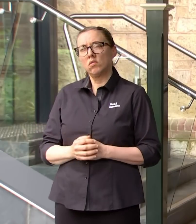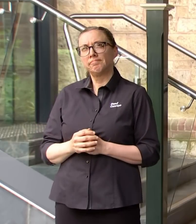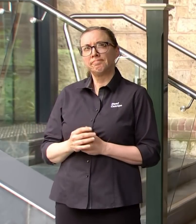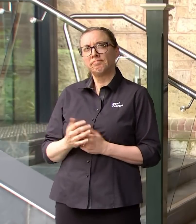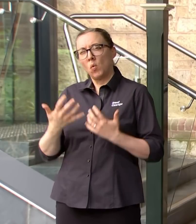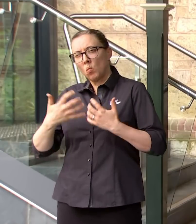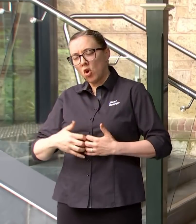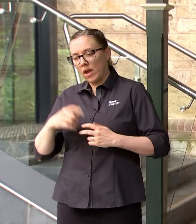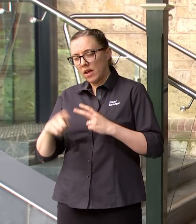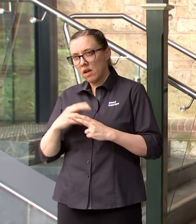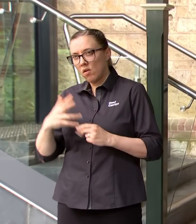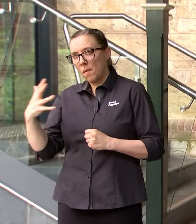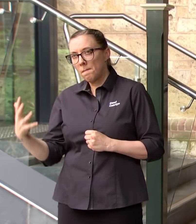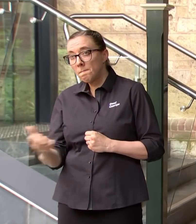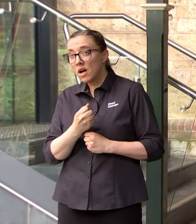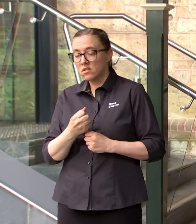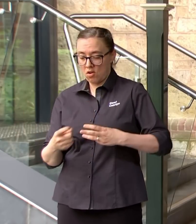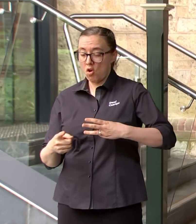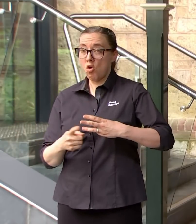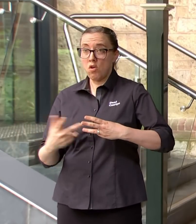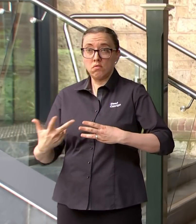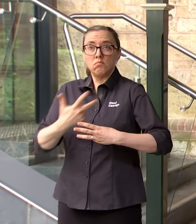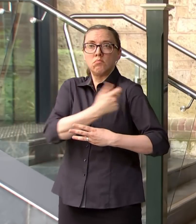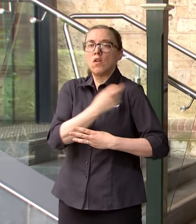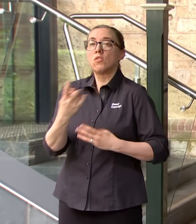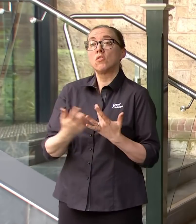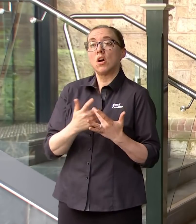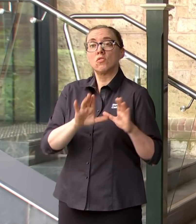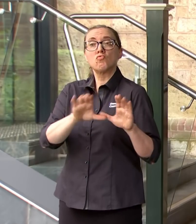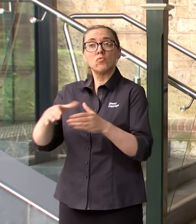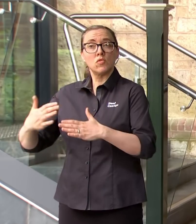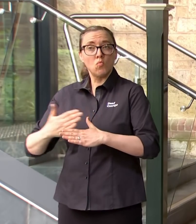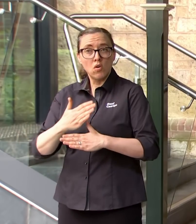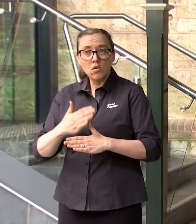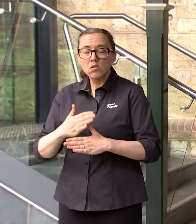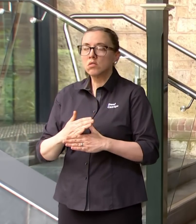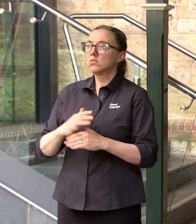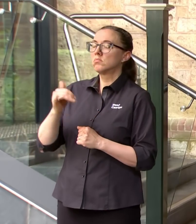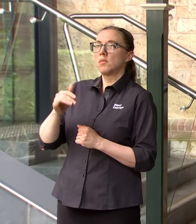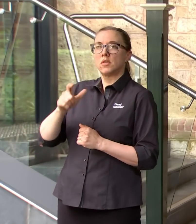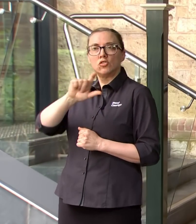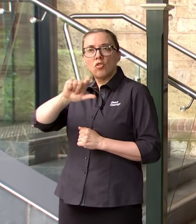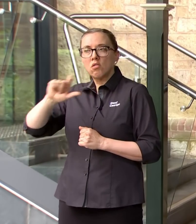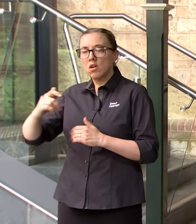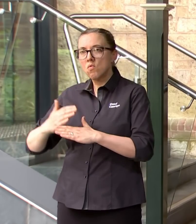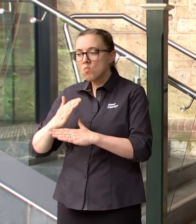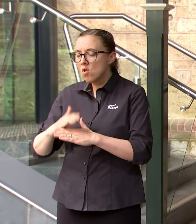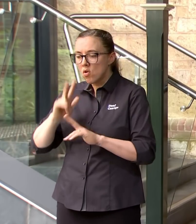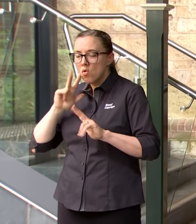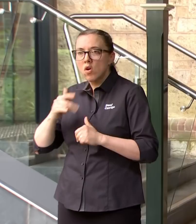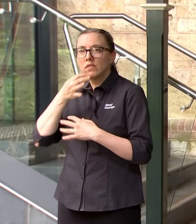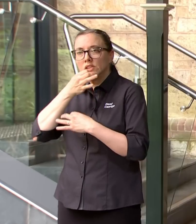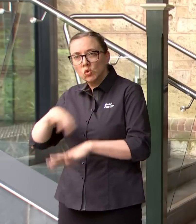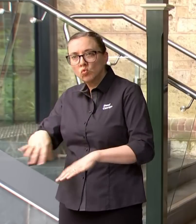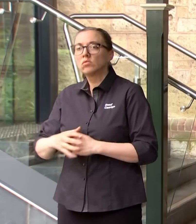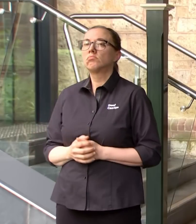making it mandatory for the booster in other sectors as well including childcare and the education sector.